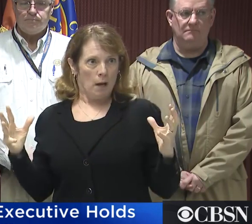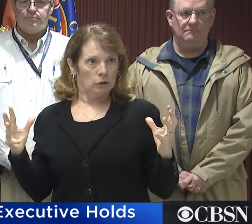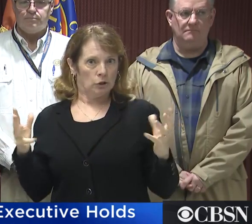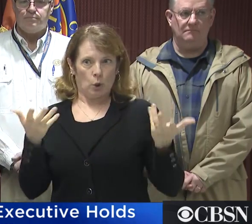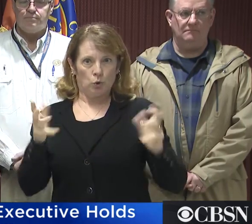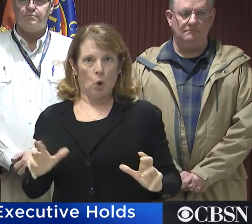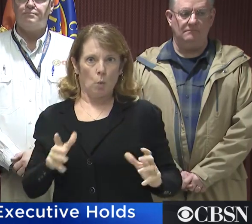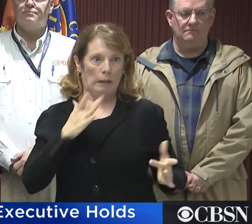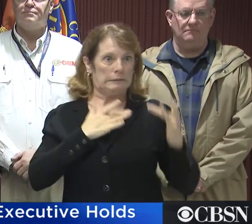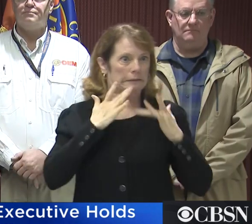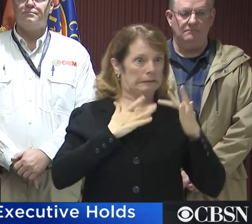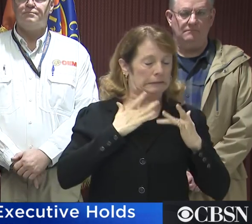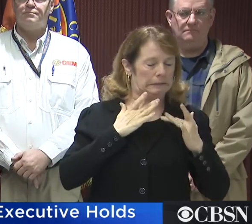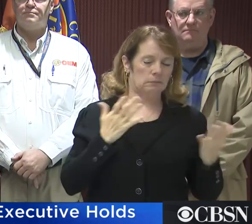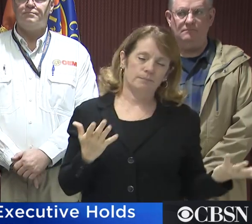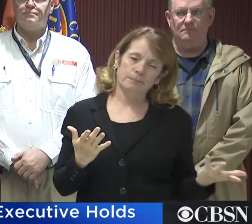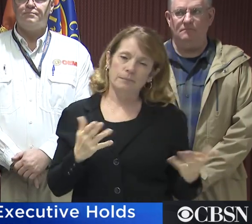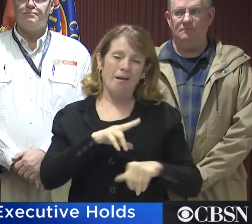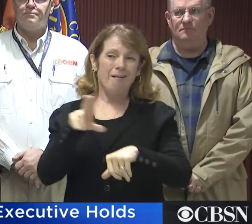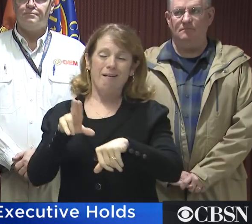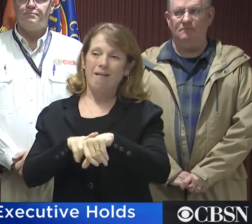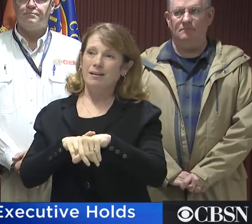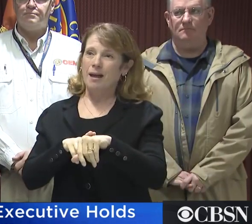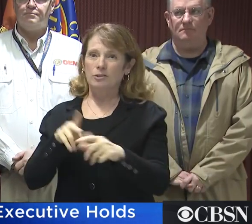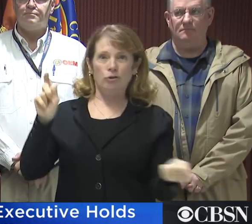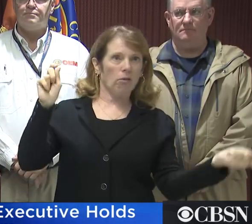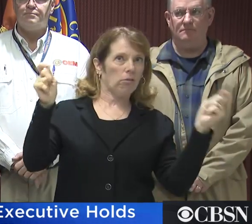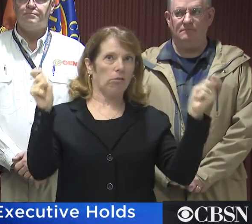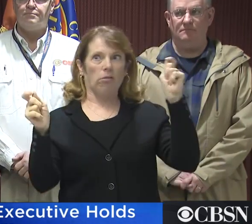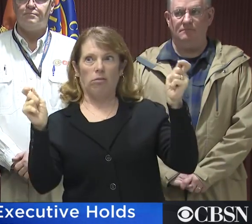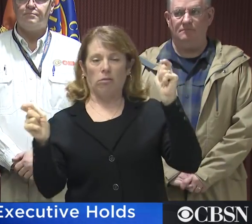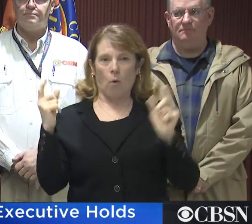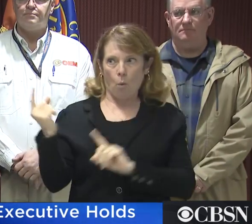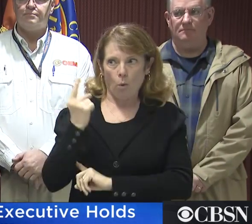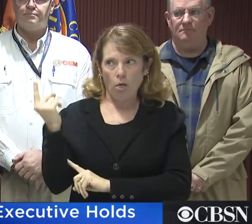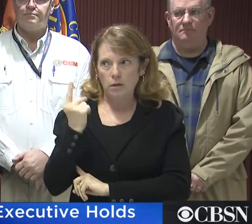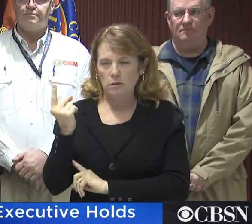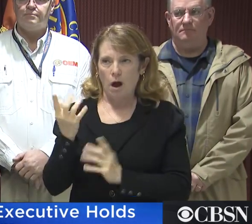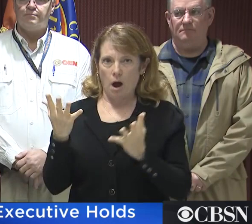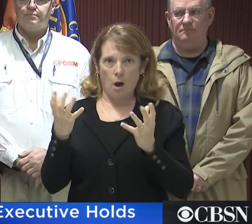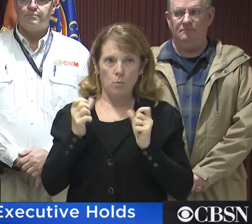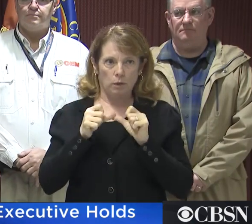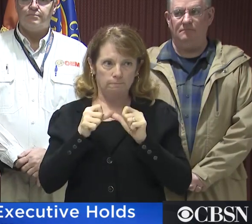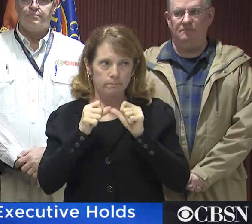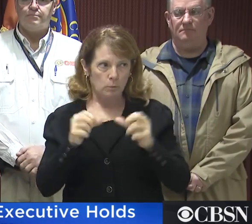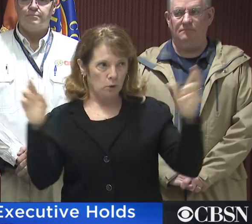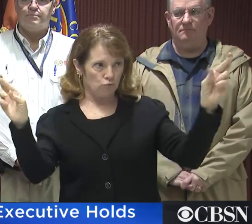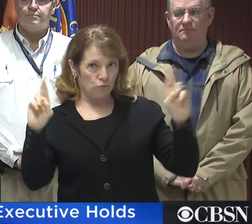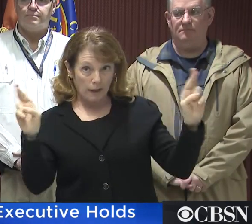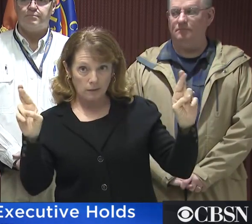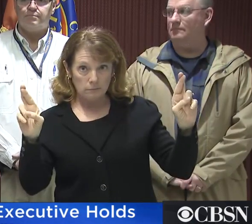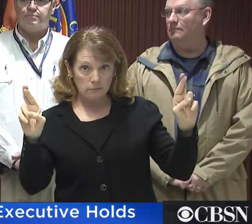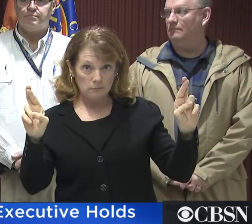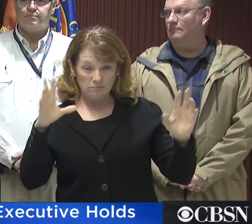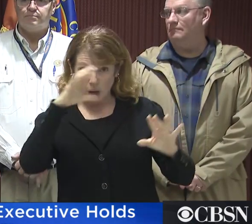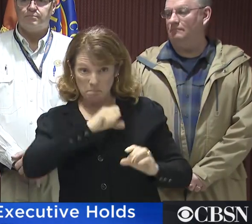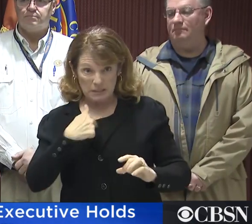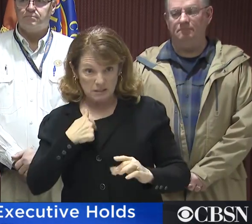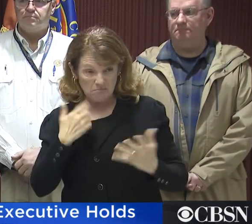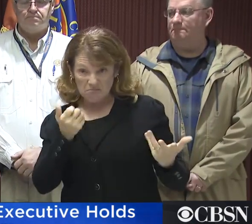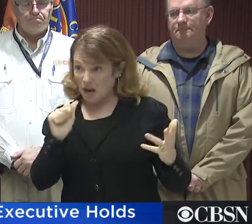again, Mother Nature can be quite fickle. She can change her mind, so we want to stay a step ahead. Anything I may have missed?